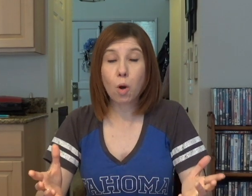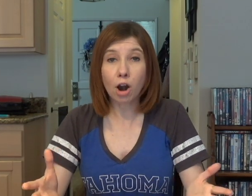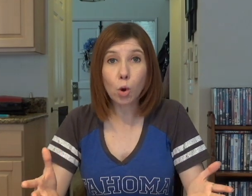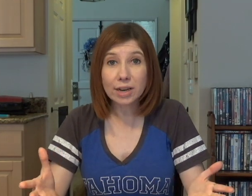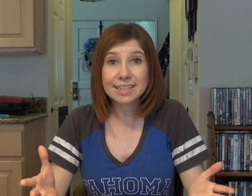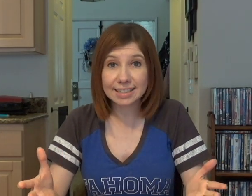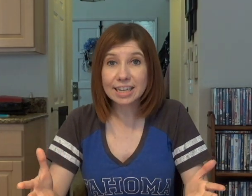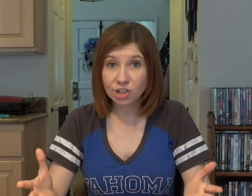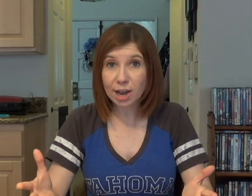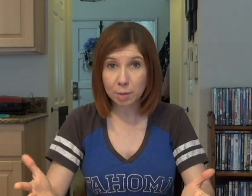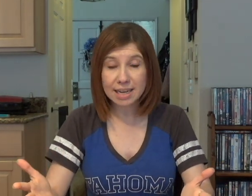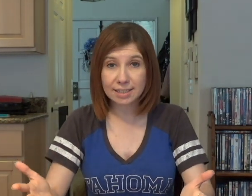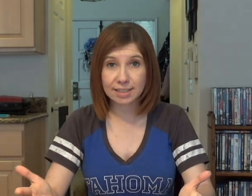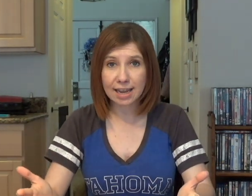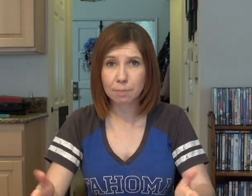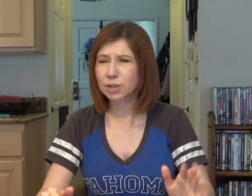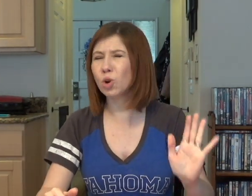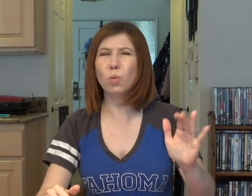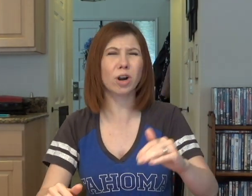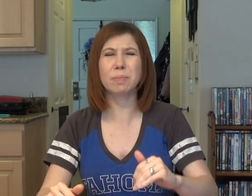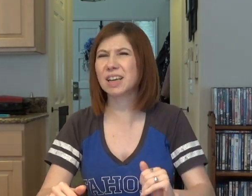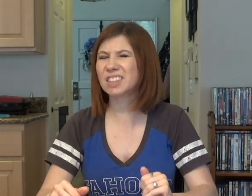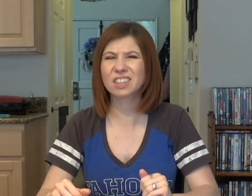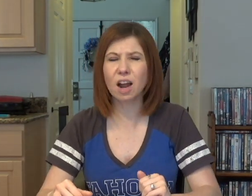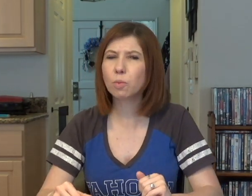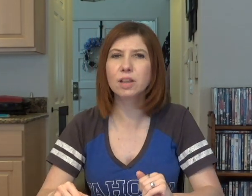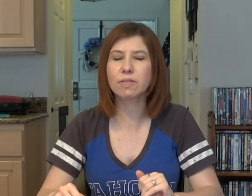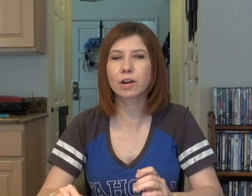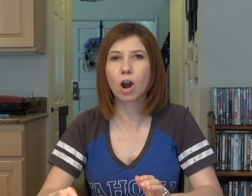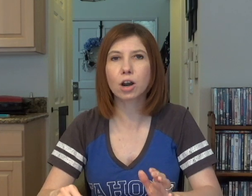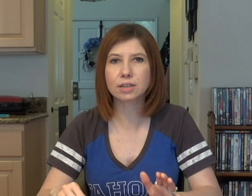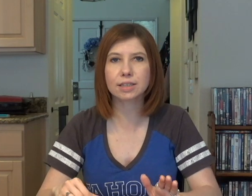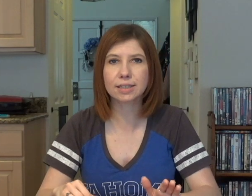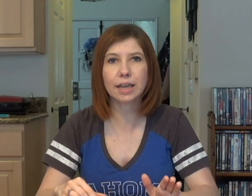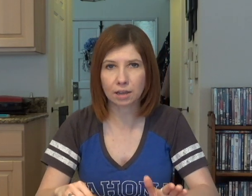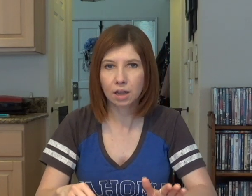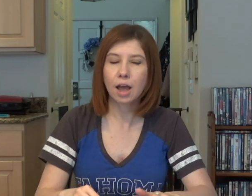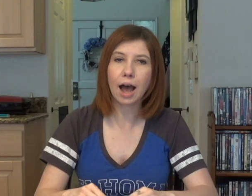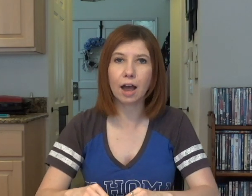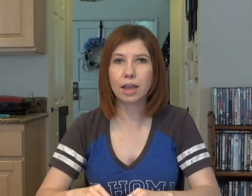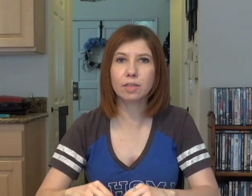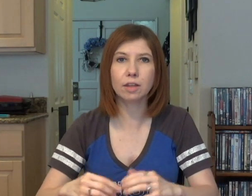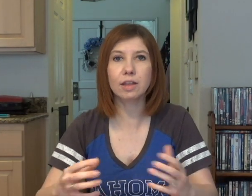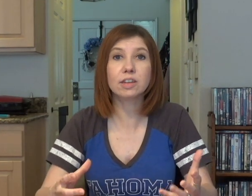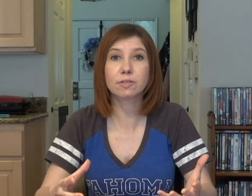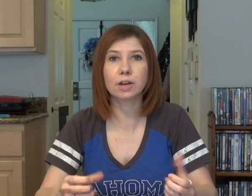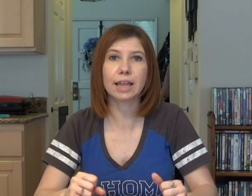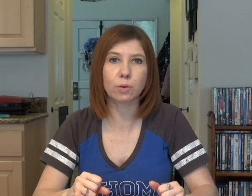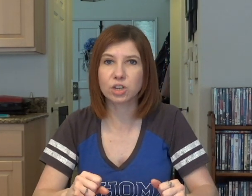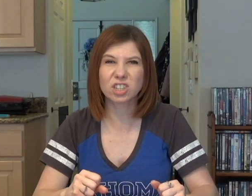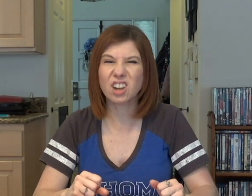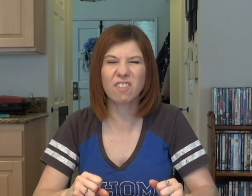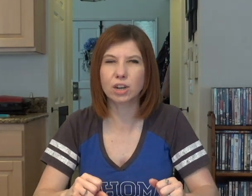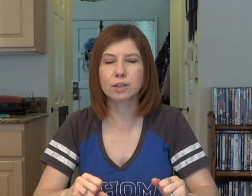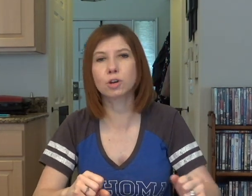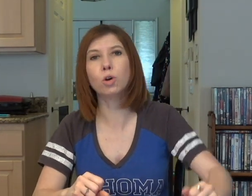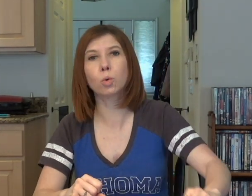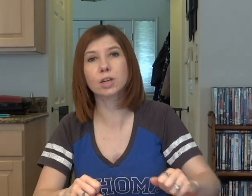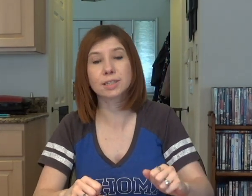you are going to sing in Japanese today, but don't worry because it's not really very hard to sing in the different language. It's not very difficult words.